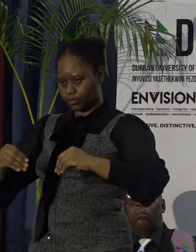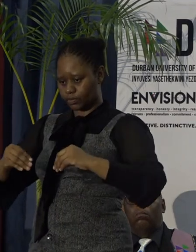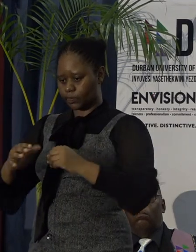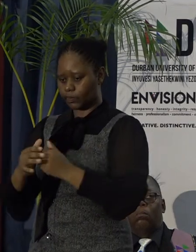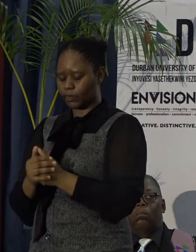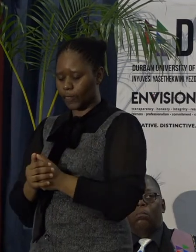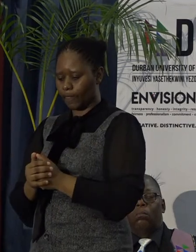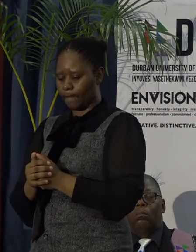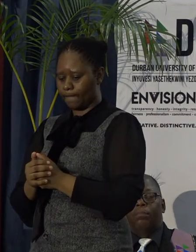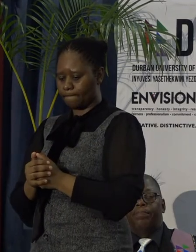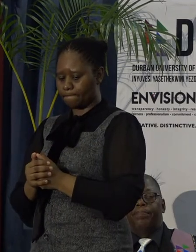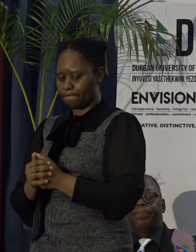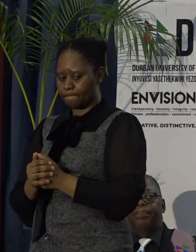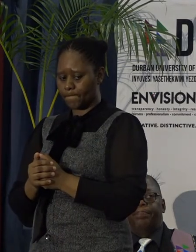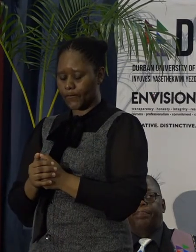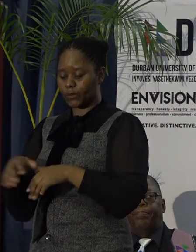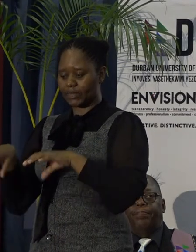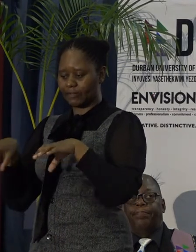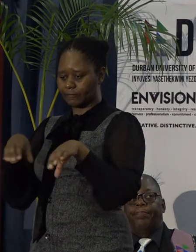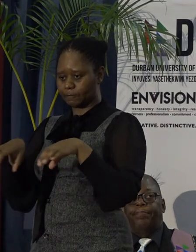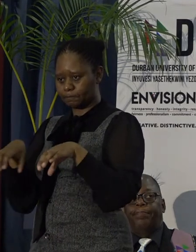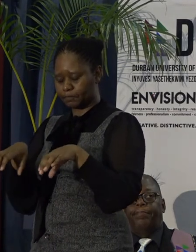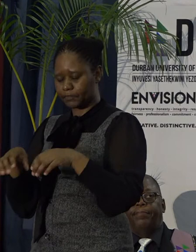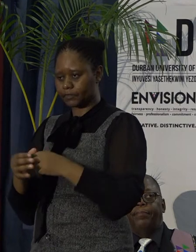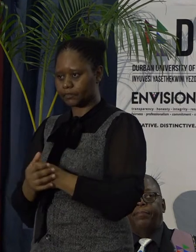activities.